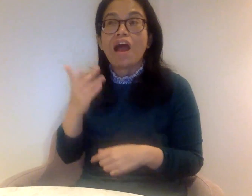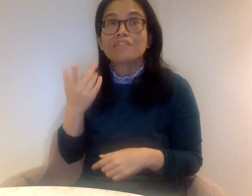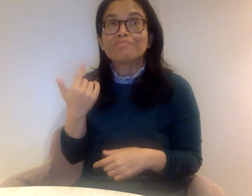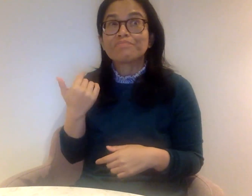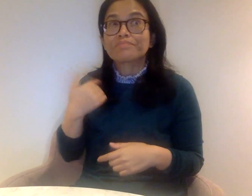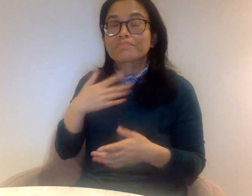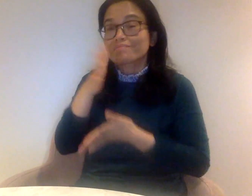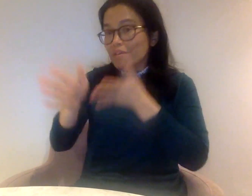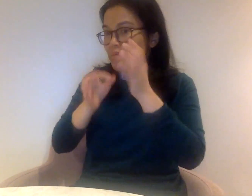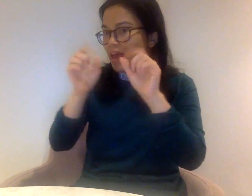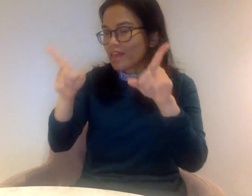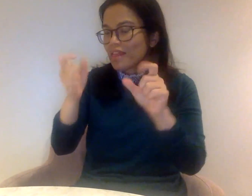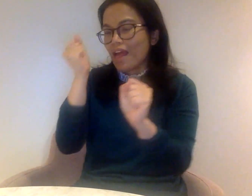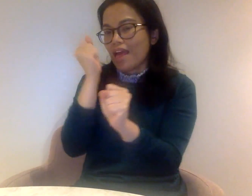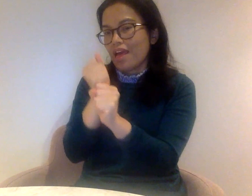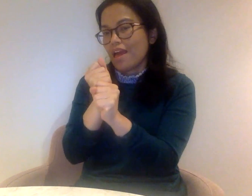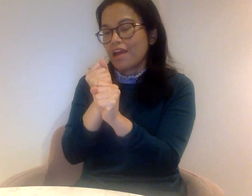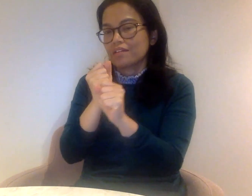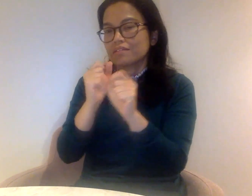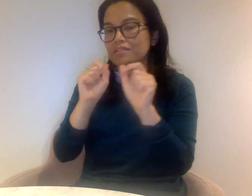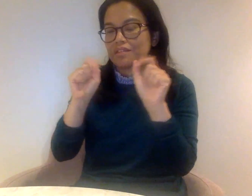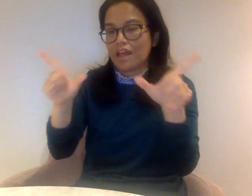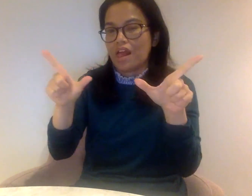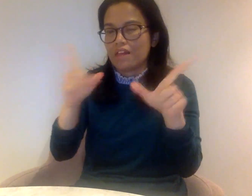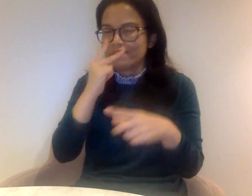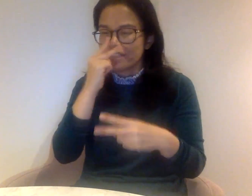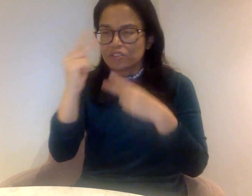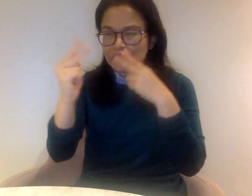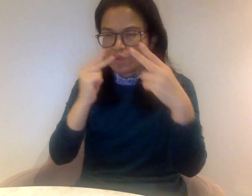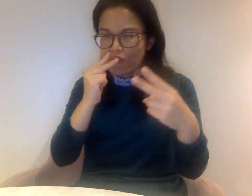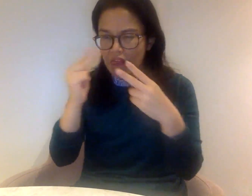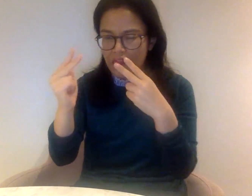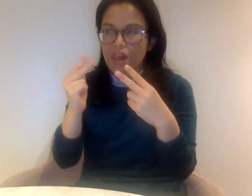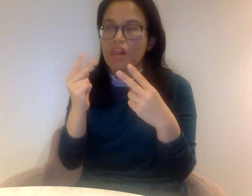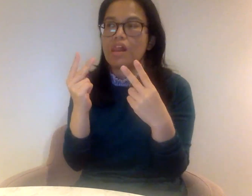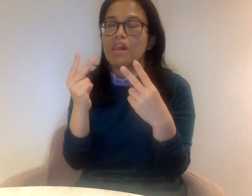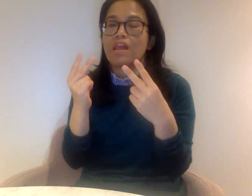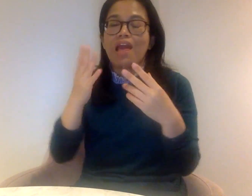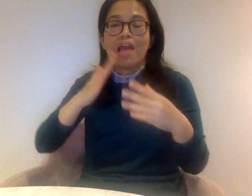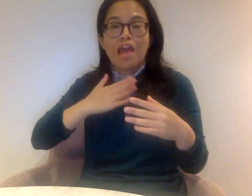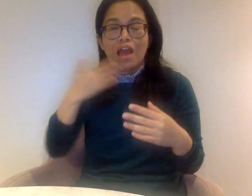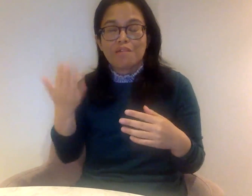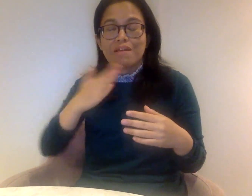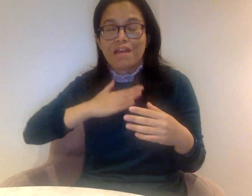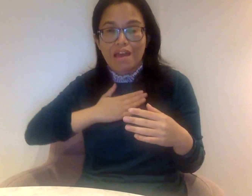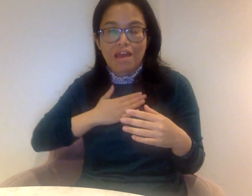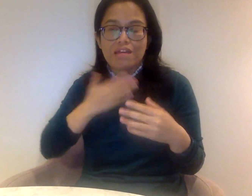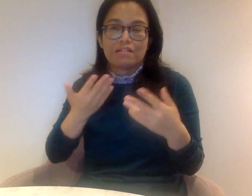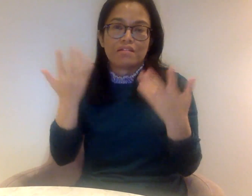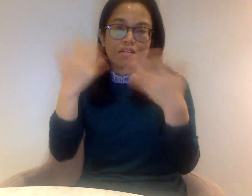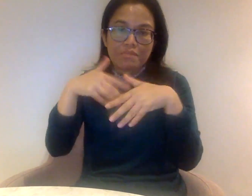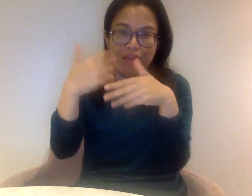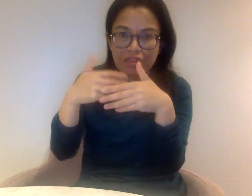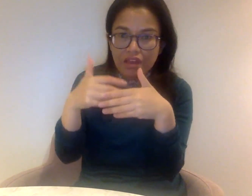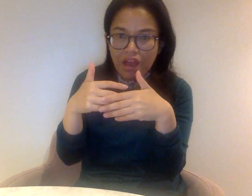So sign language is a visual language, as a visual modality. And